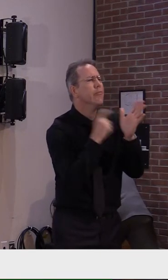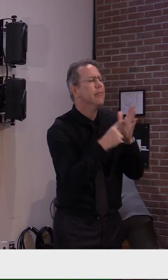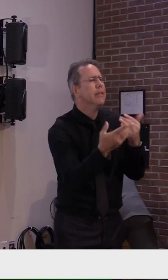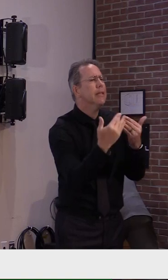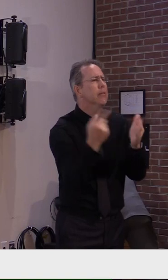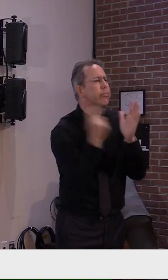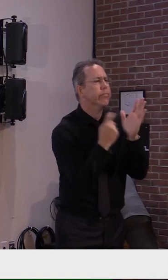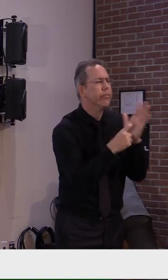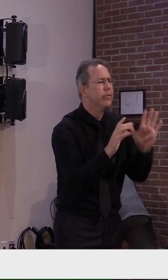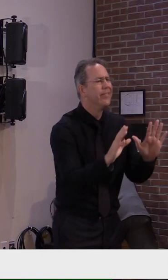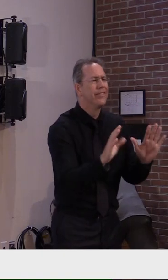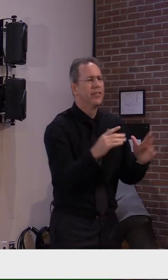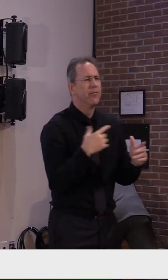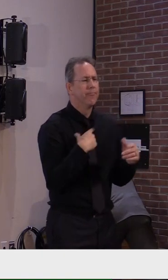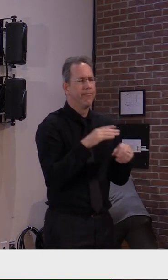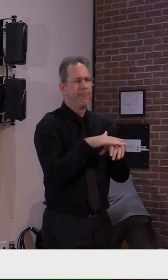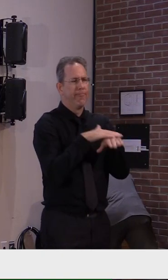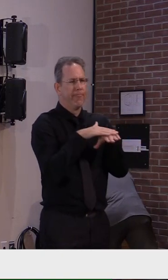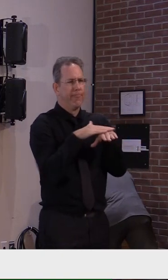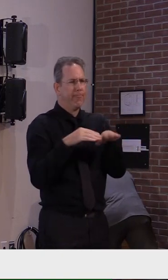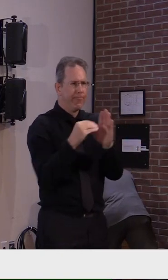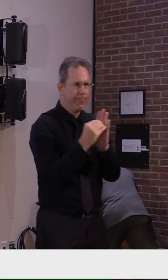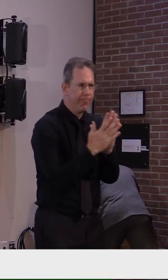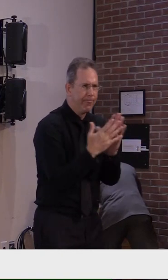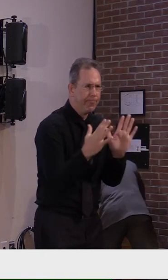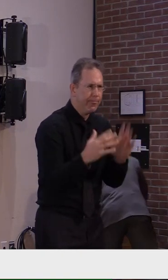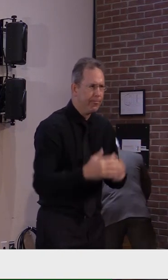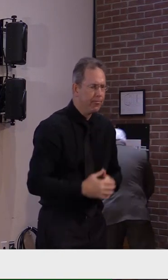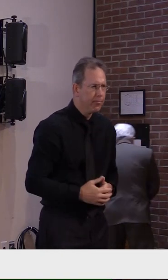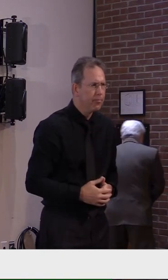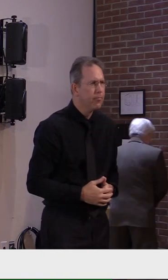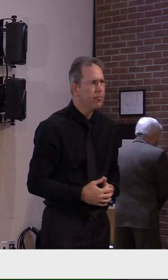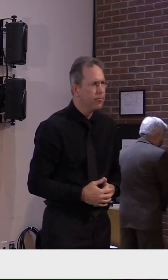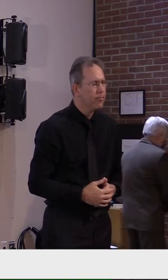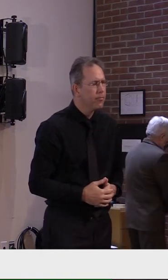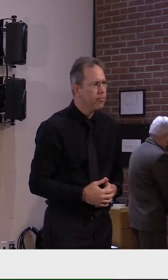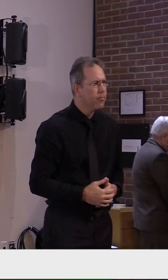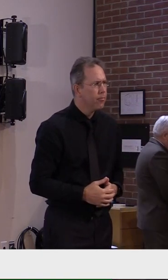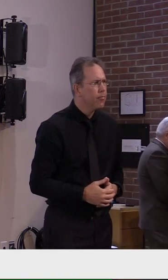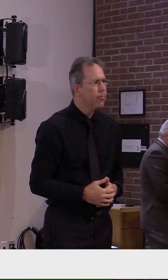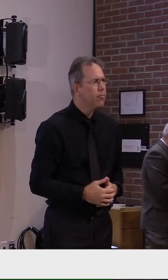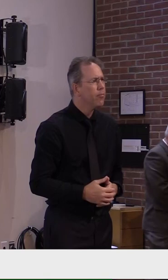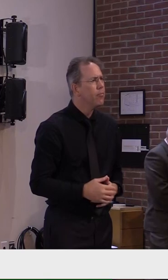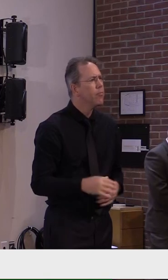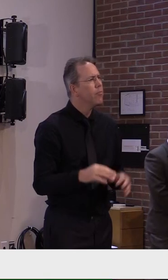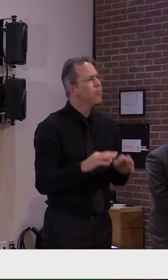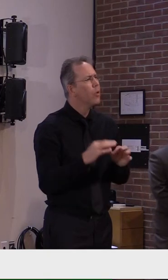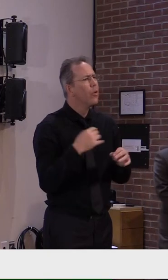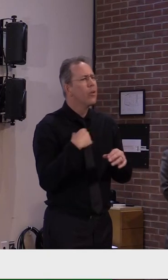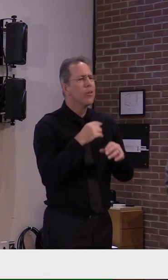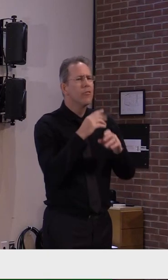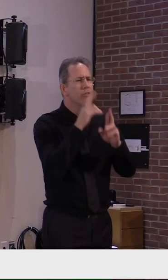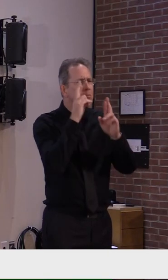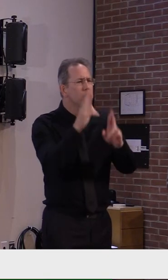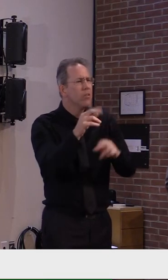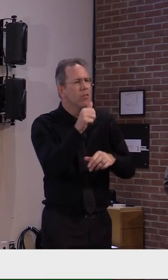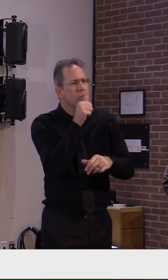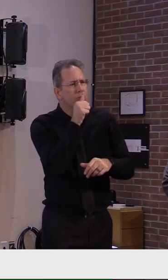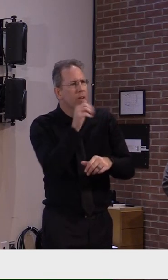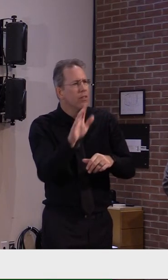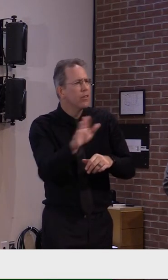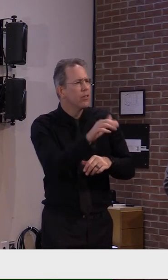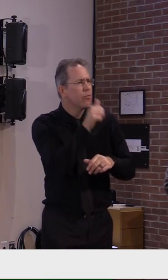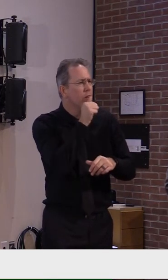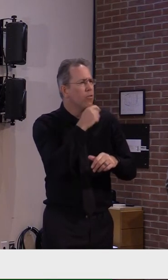And we are still in an era where we must be protecting those personal confidentiality rights. So it's not as